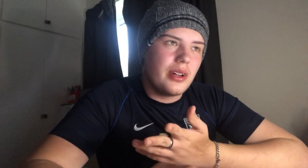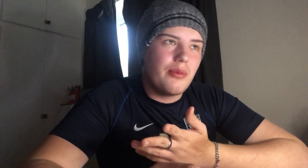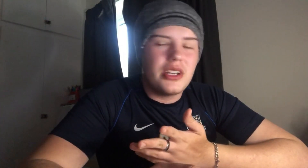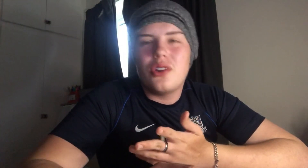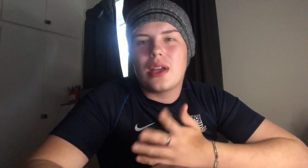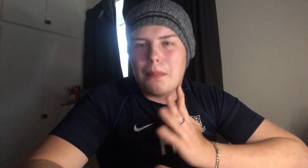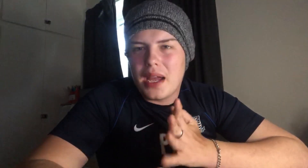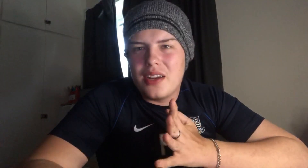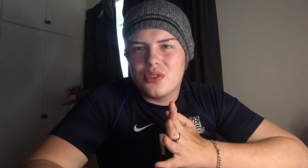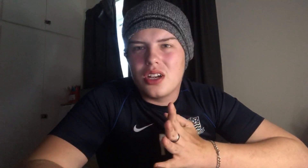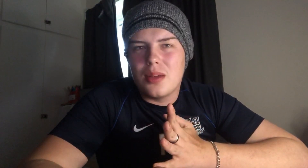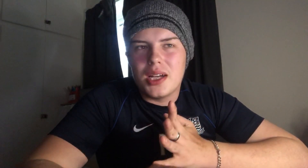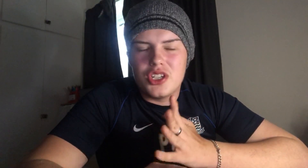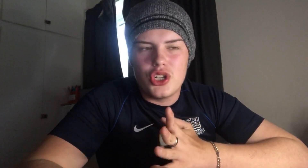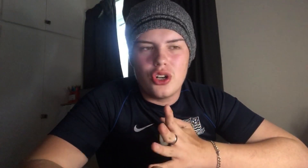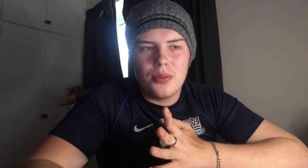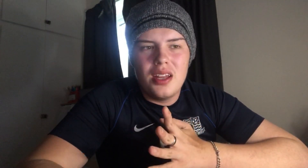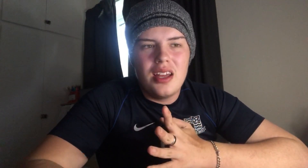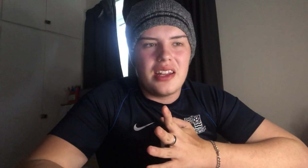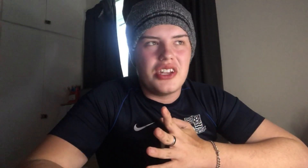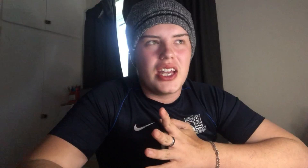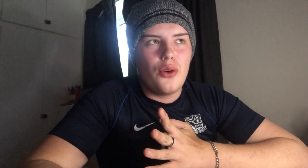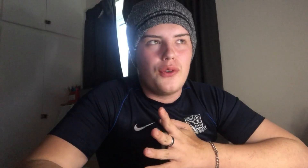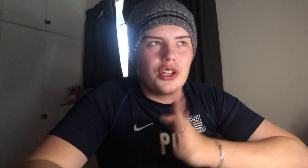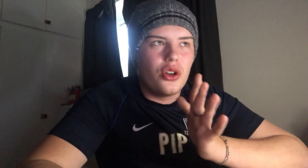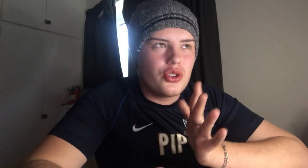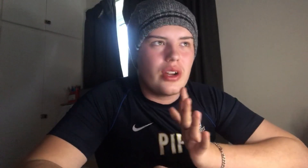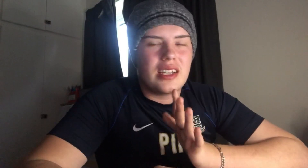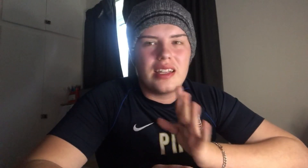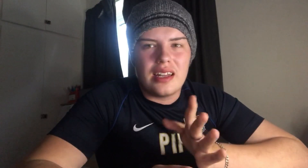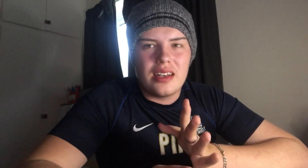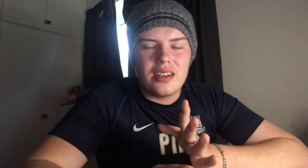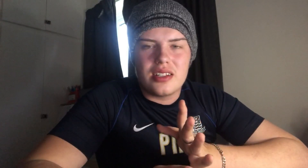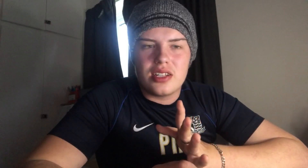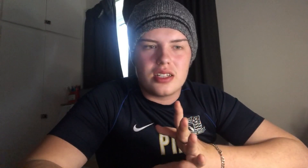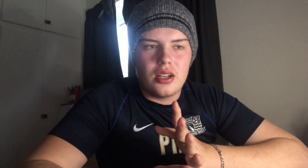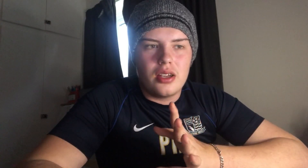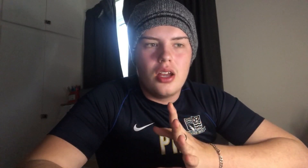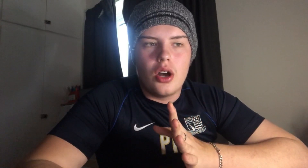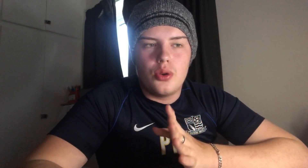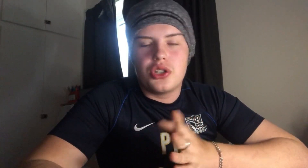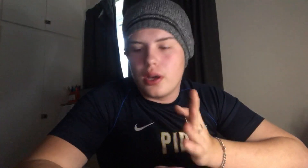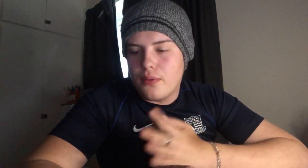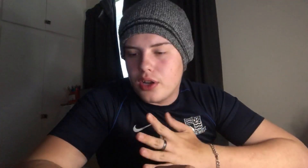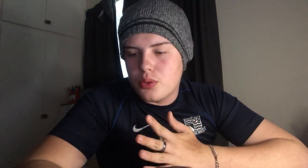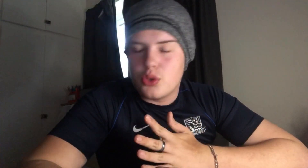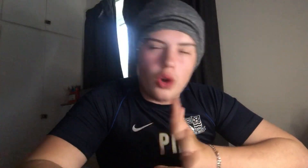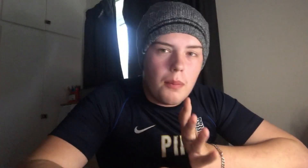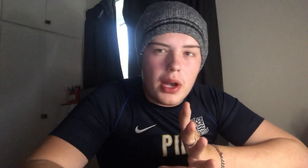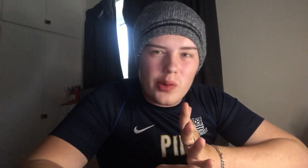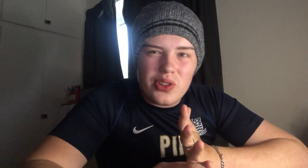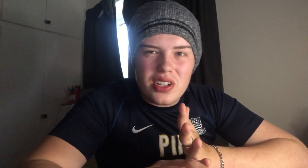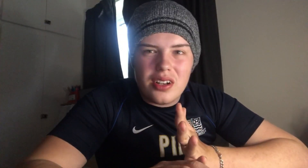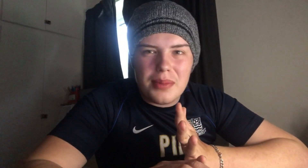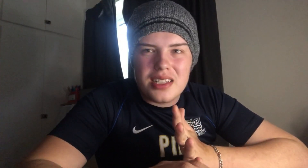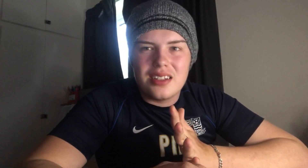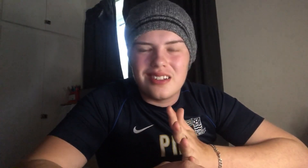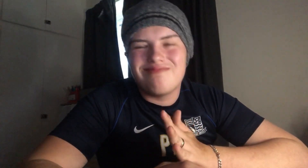about when you're not getting paid on time at a job, and then you get offered a contract again that says like, oh, Stover, we'll try and pay you on time. It's like,